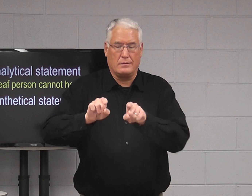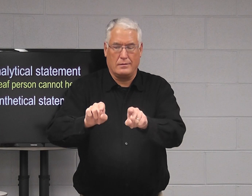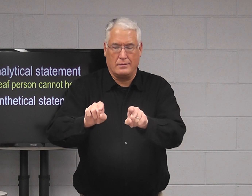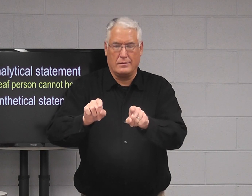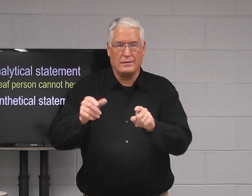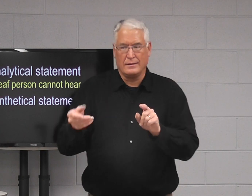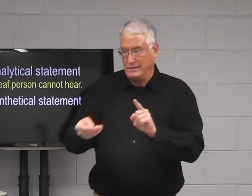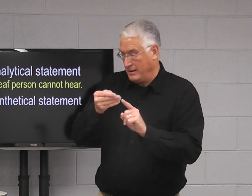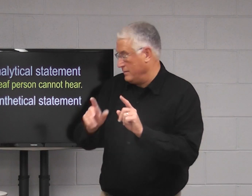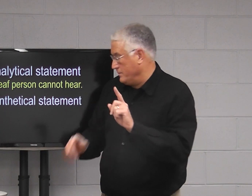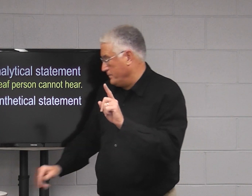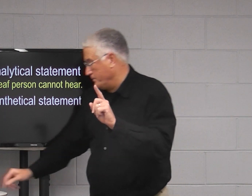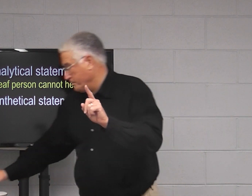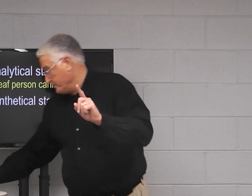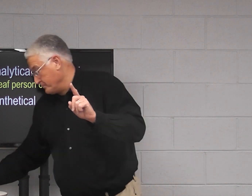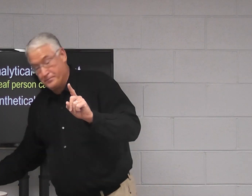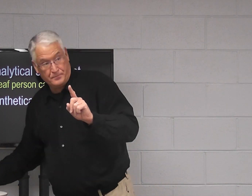It comes together parallel.